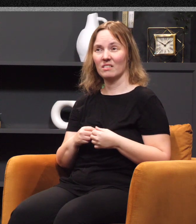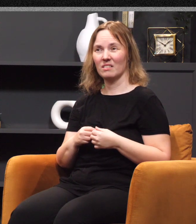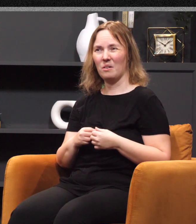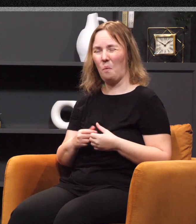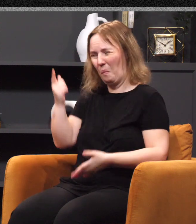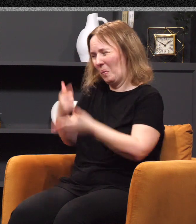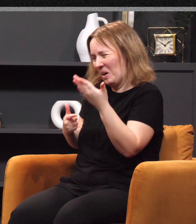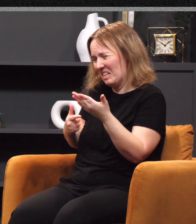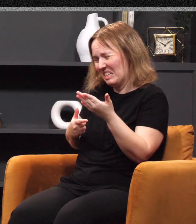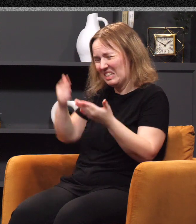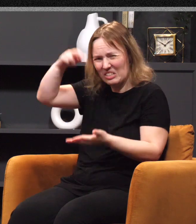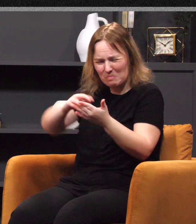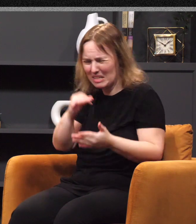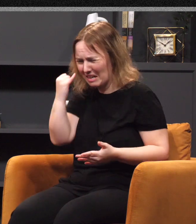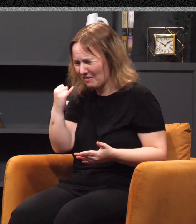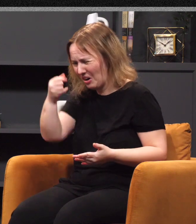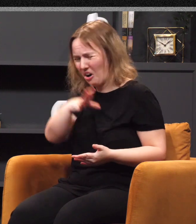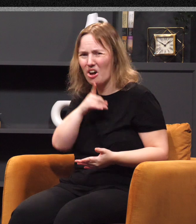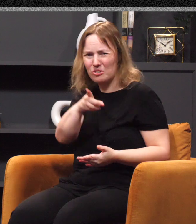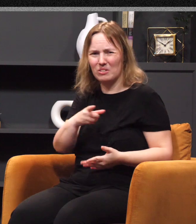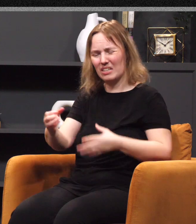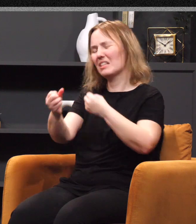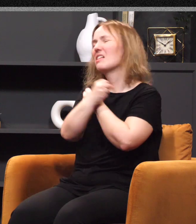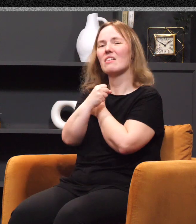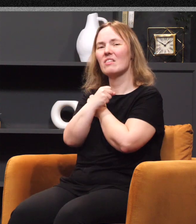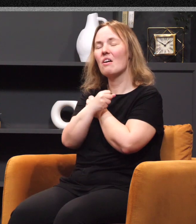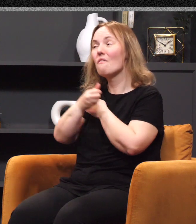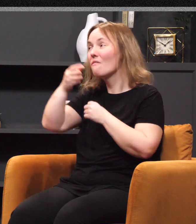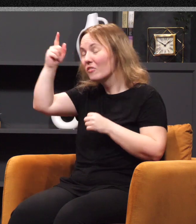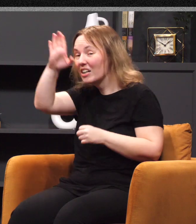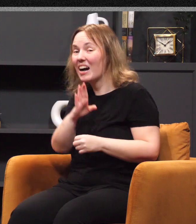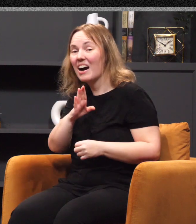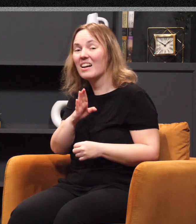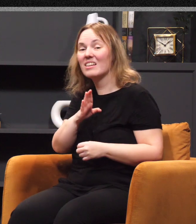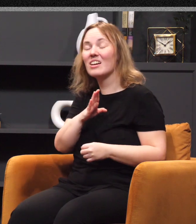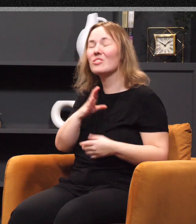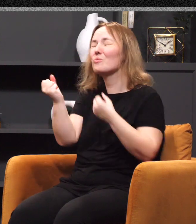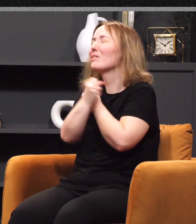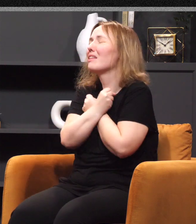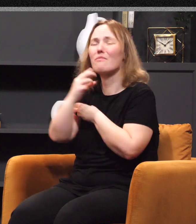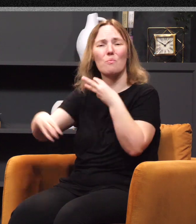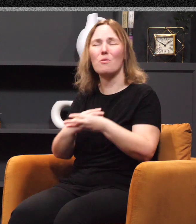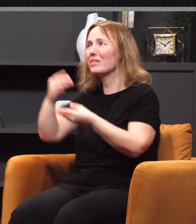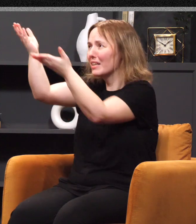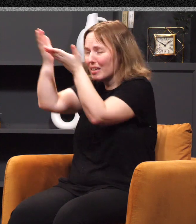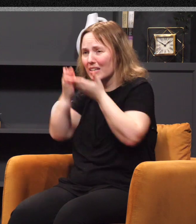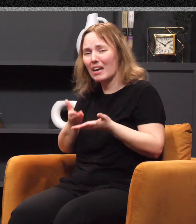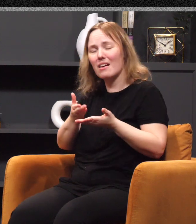What do you mean, if God really loved you? For God so loved the world that he gave his son. Yeah, but if